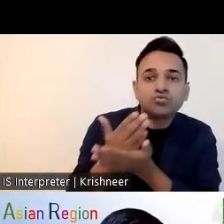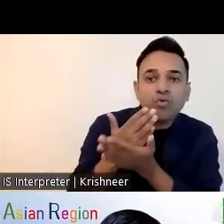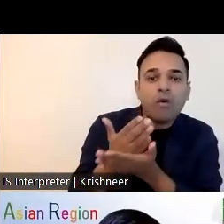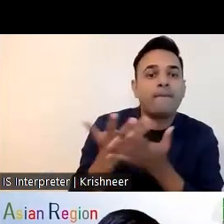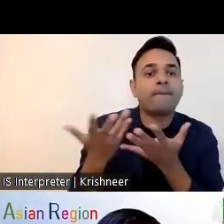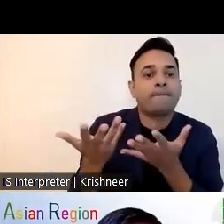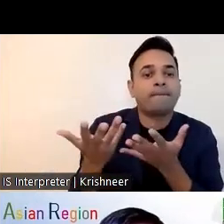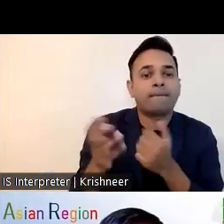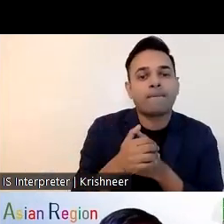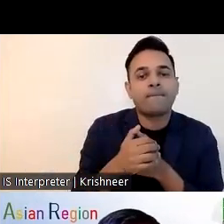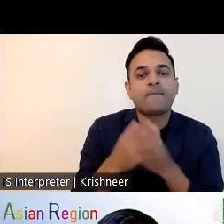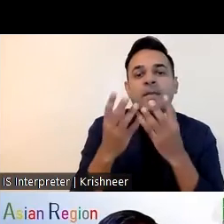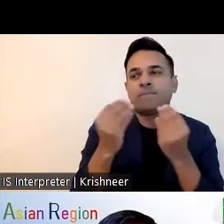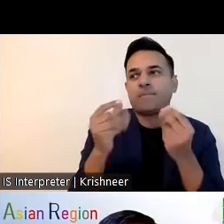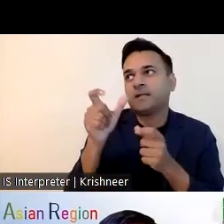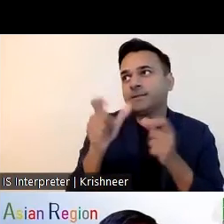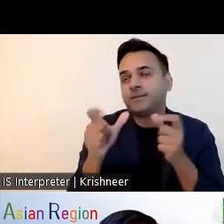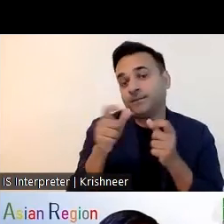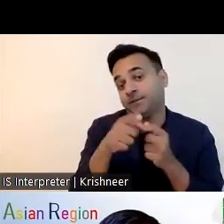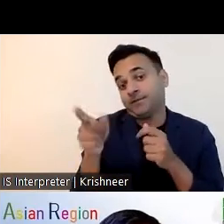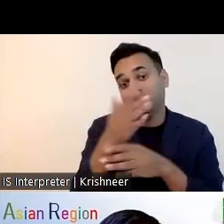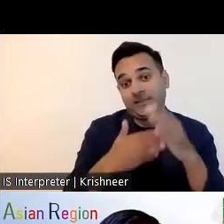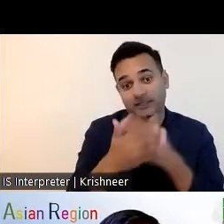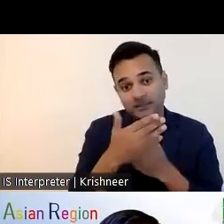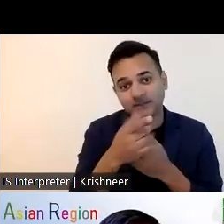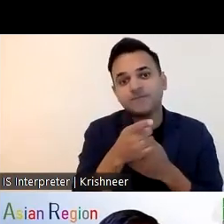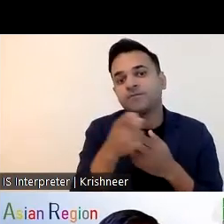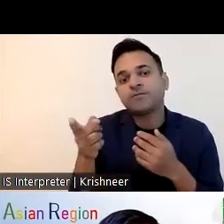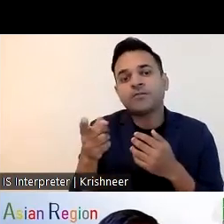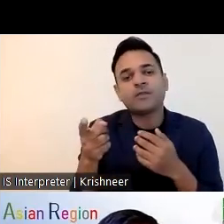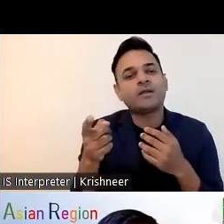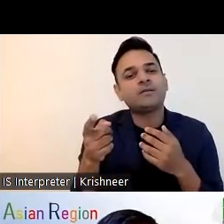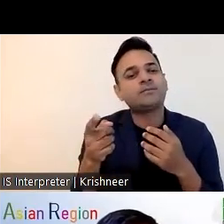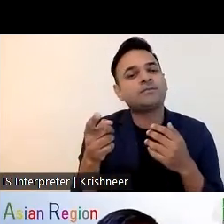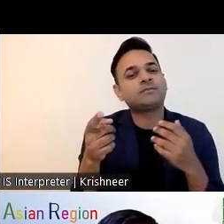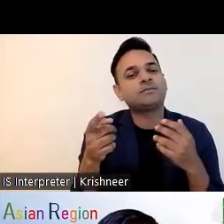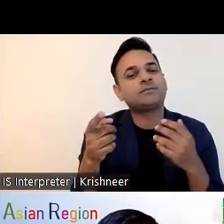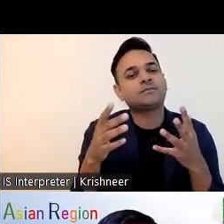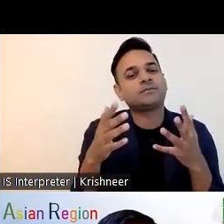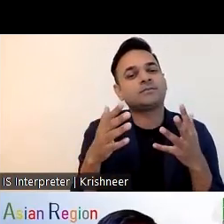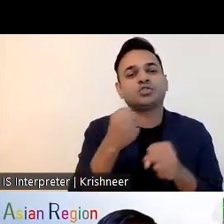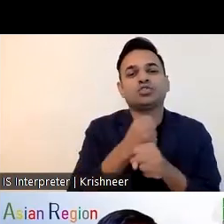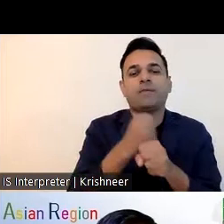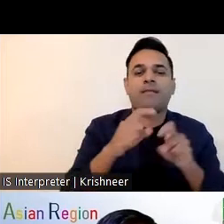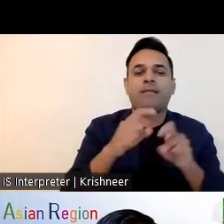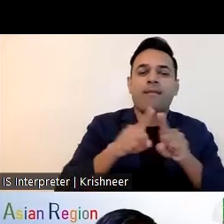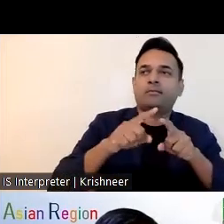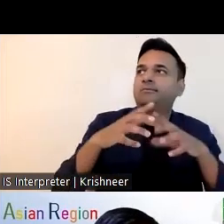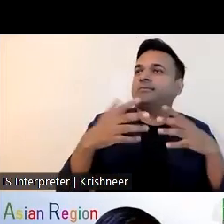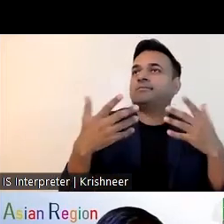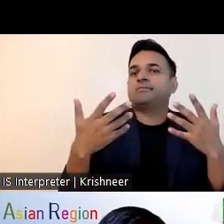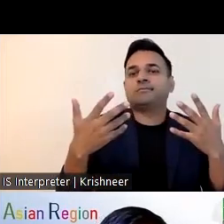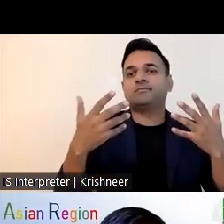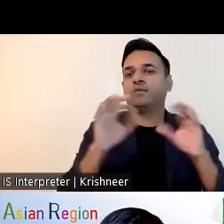is intellectual autism and other severe and profound disabilities have not received any sort of job